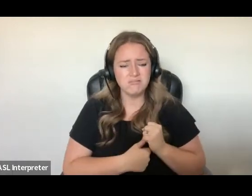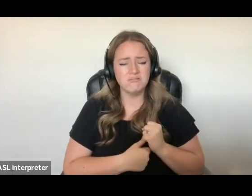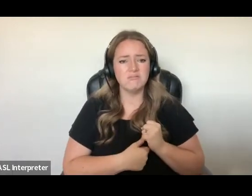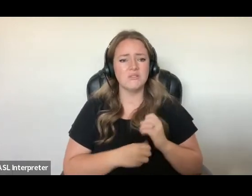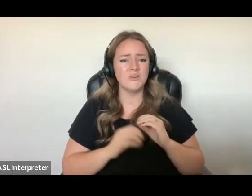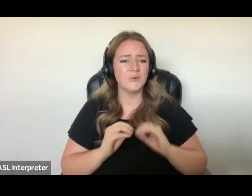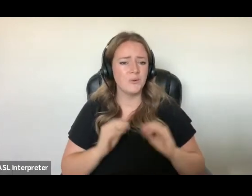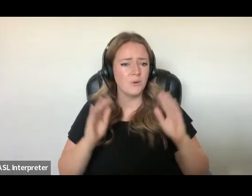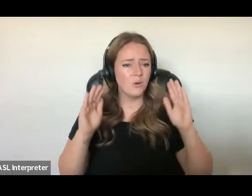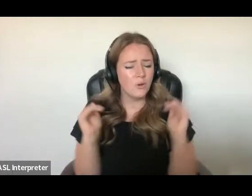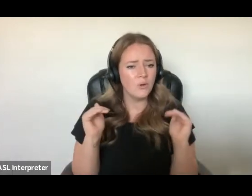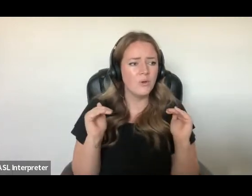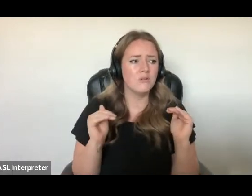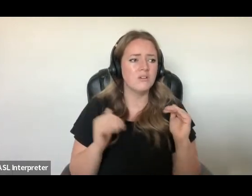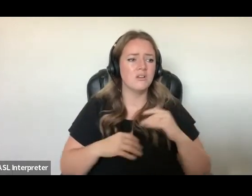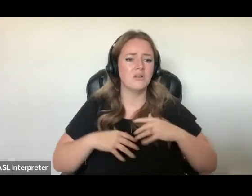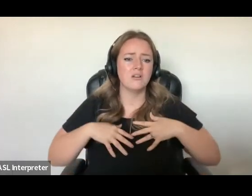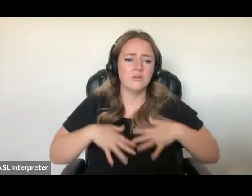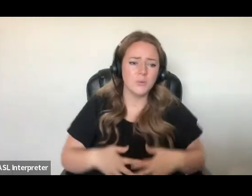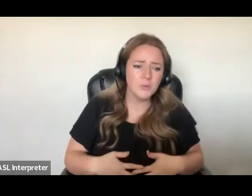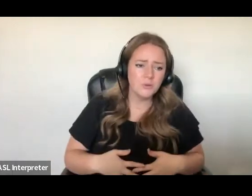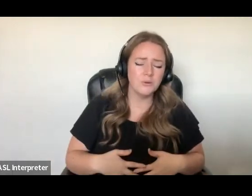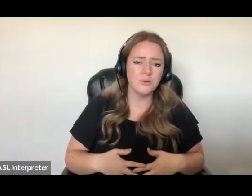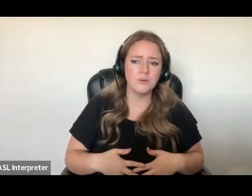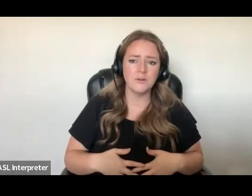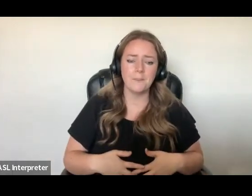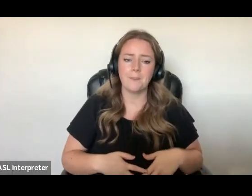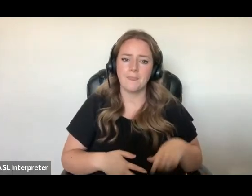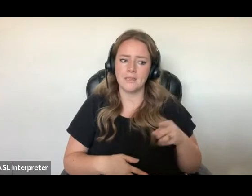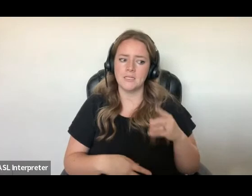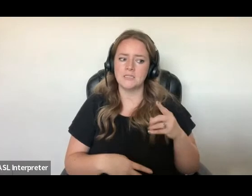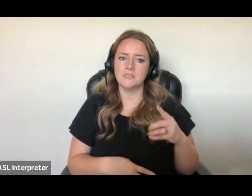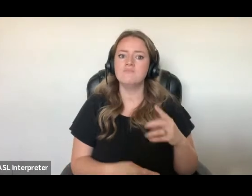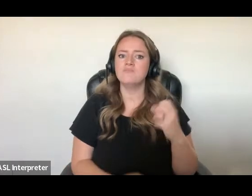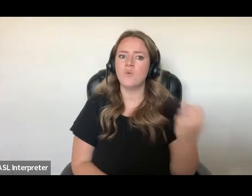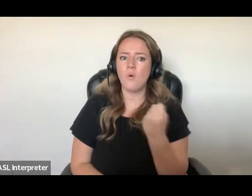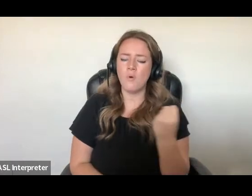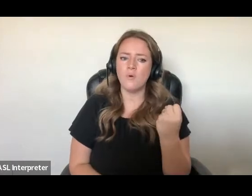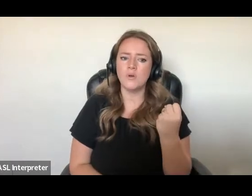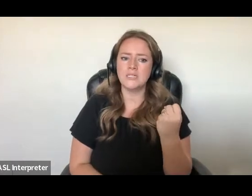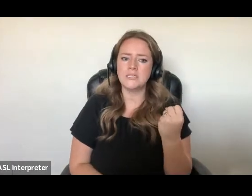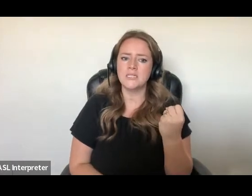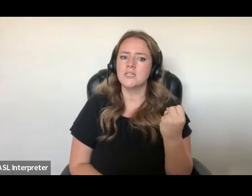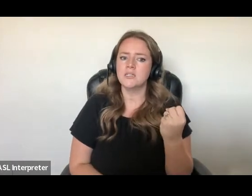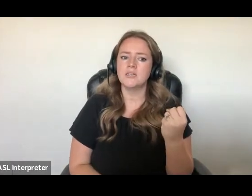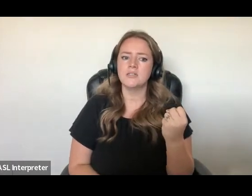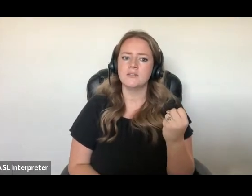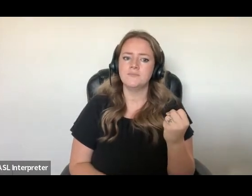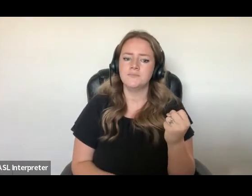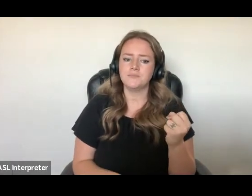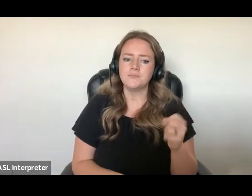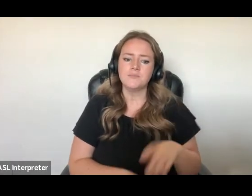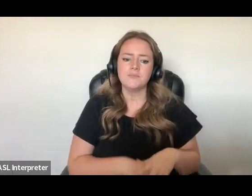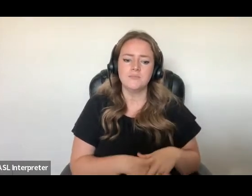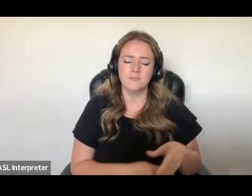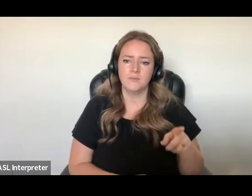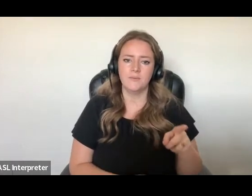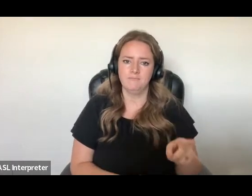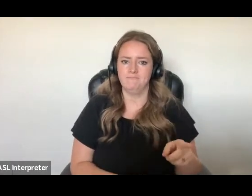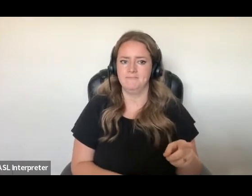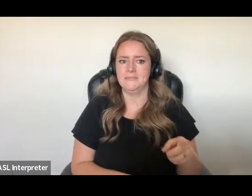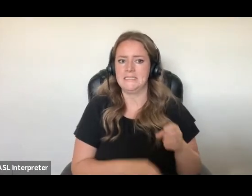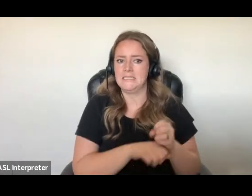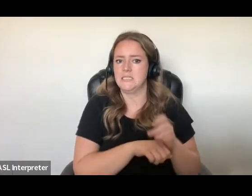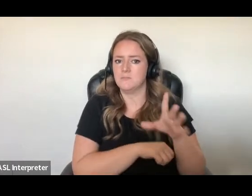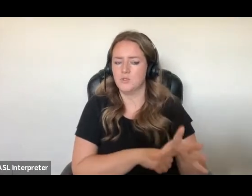immigration detention creates. Immigration detention subjects people to coerced authority for indeterminate periods of